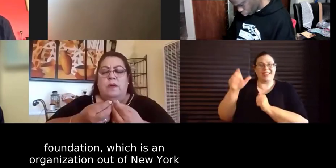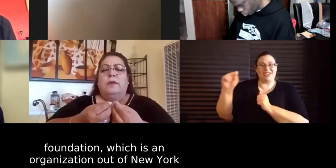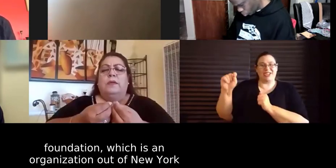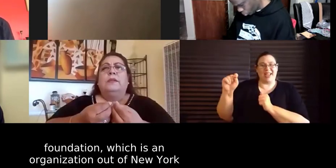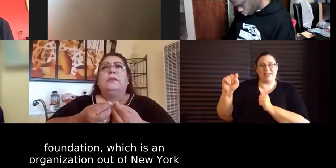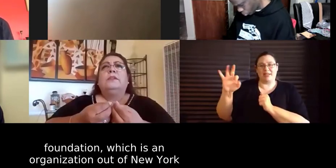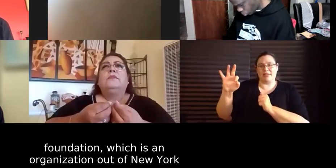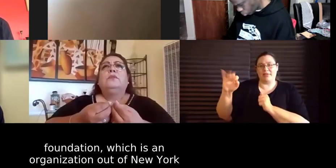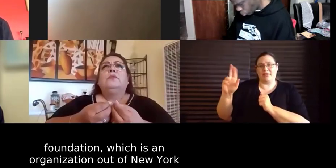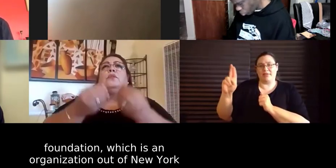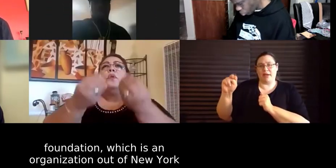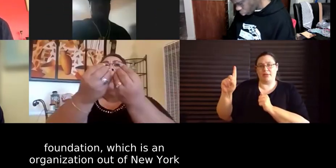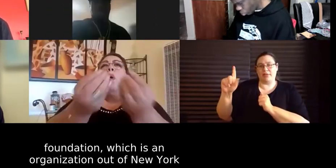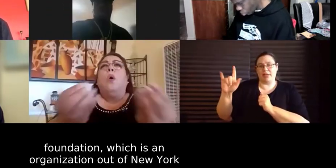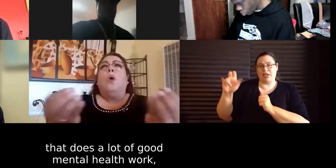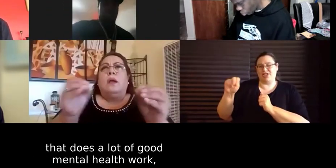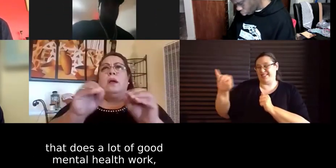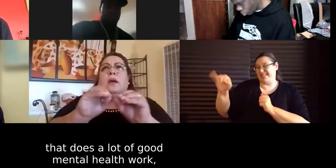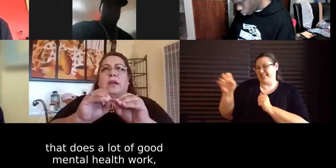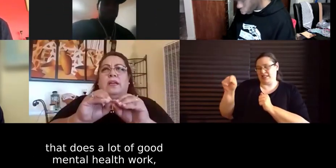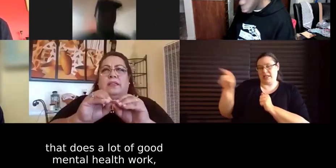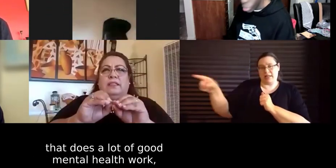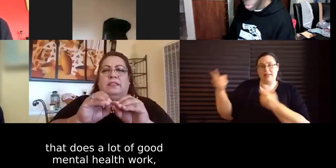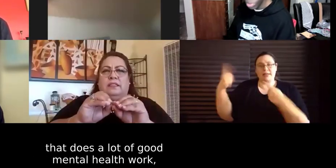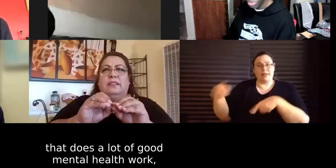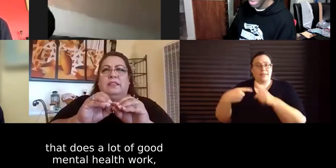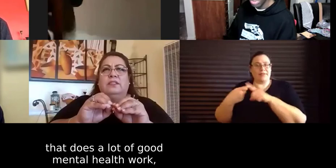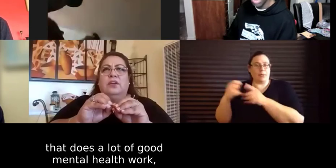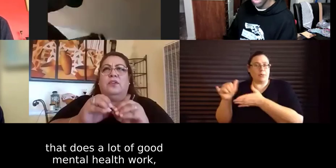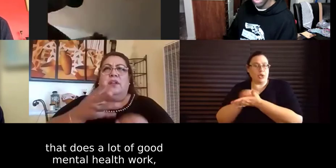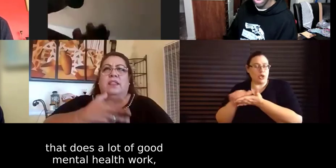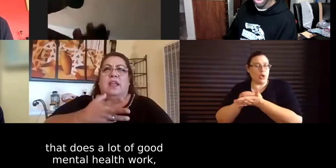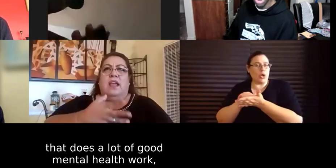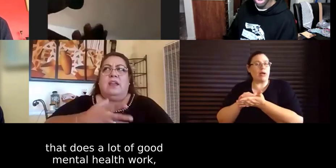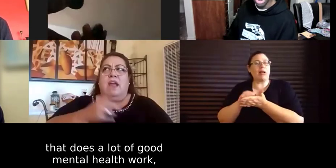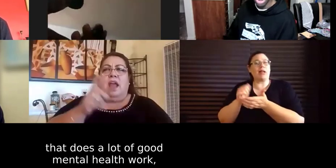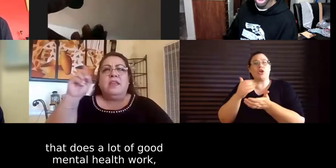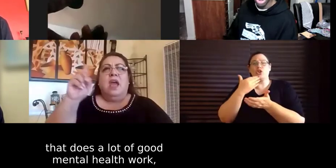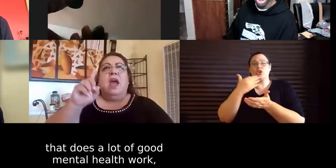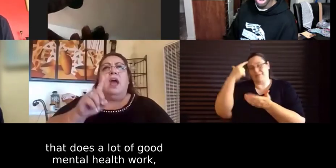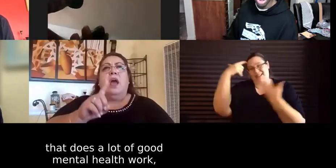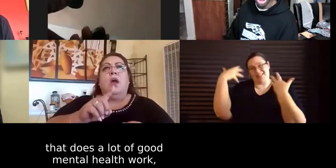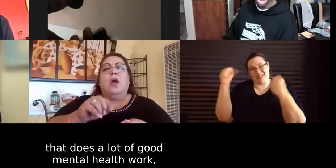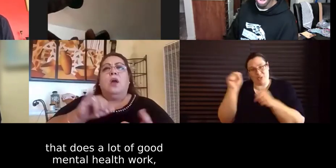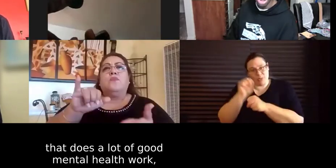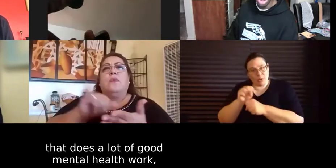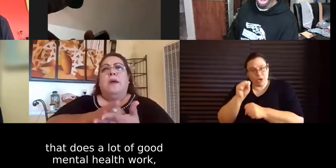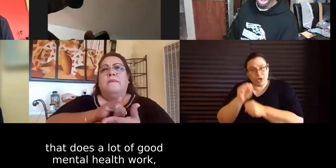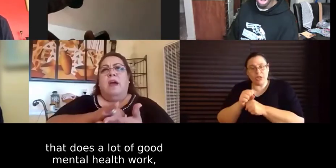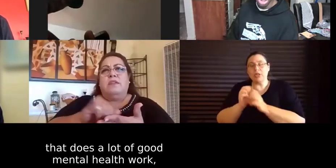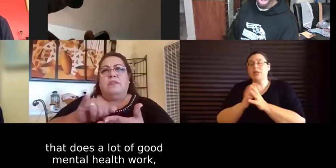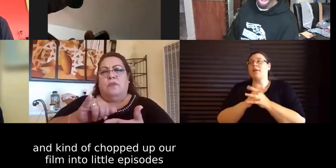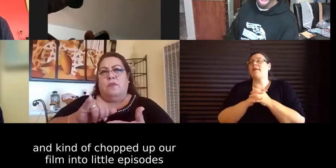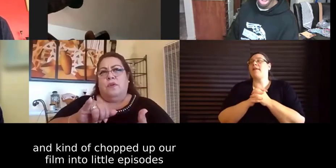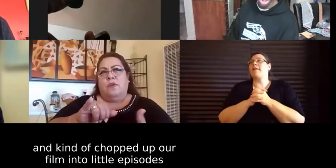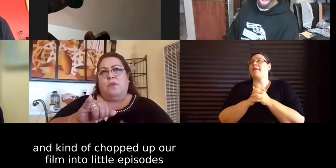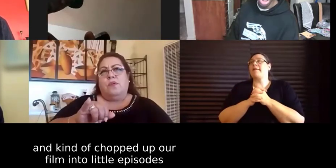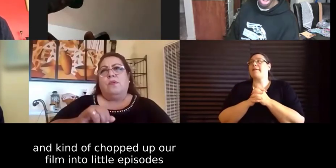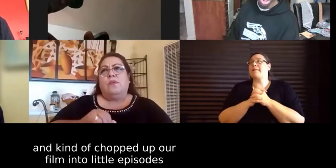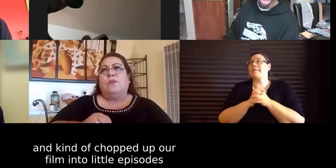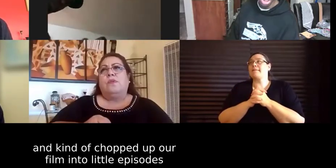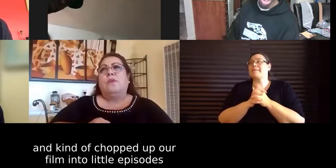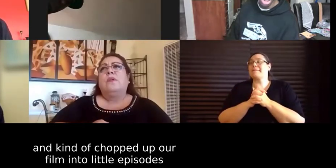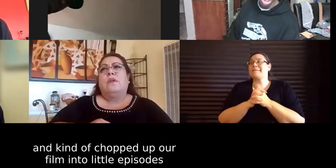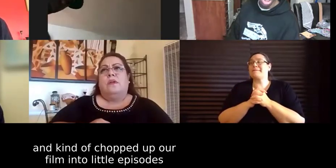uh an organization out of new york that does a lot of good mental mental health work um and